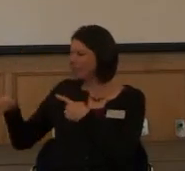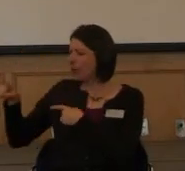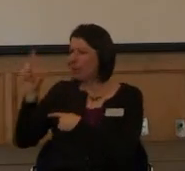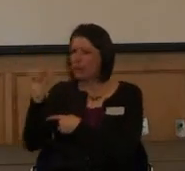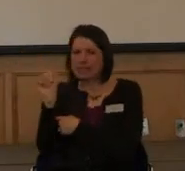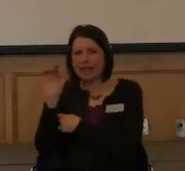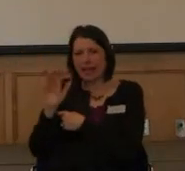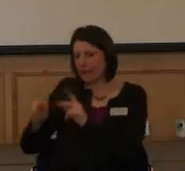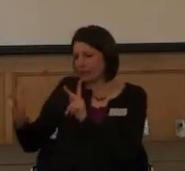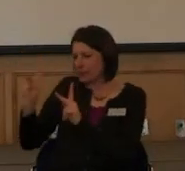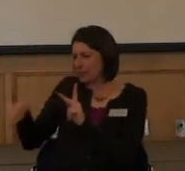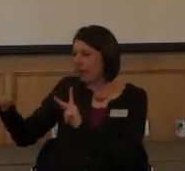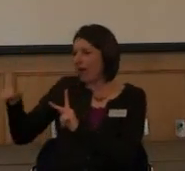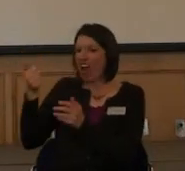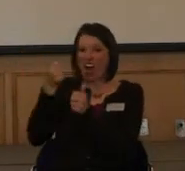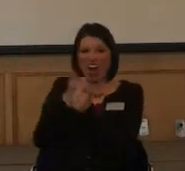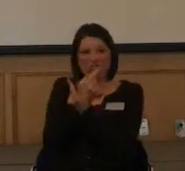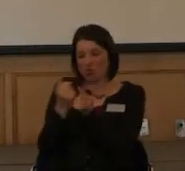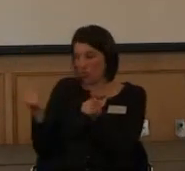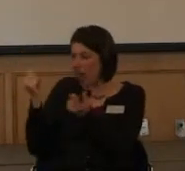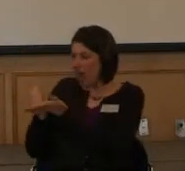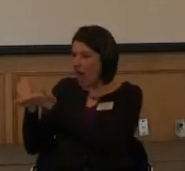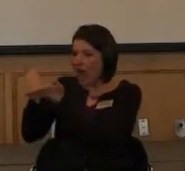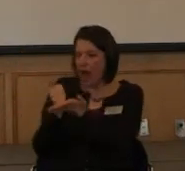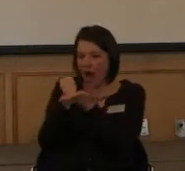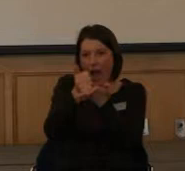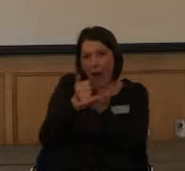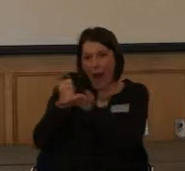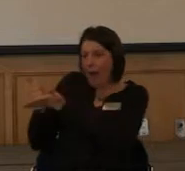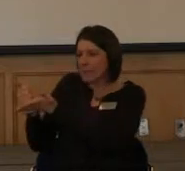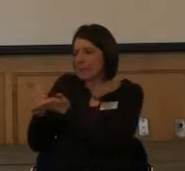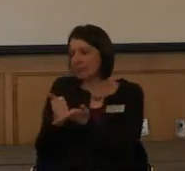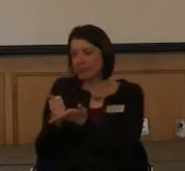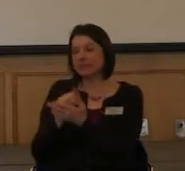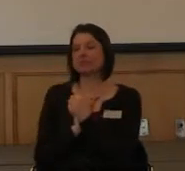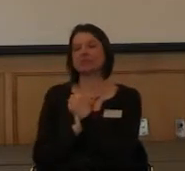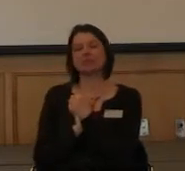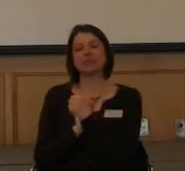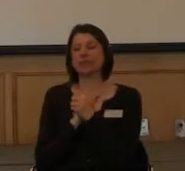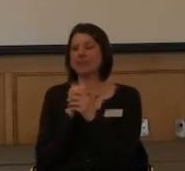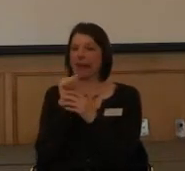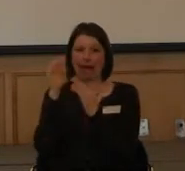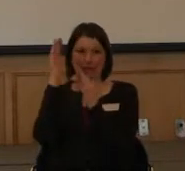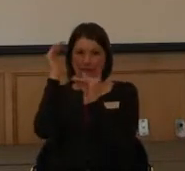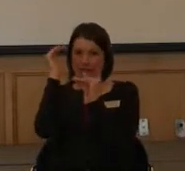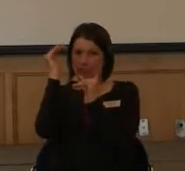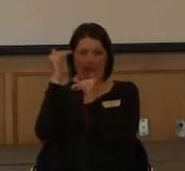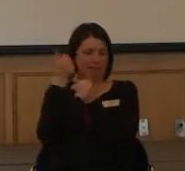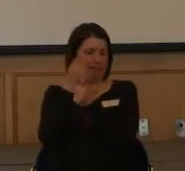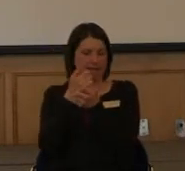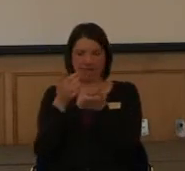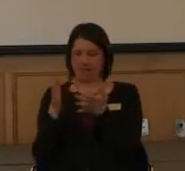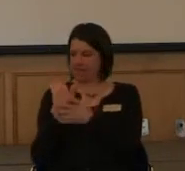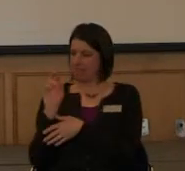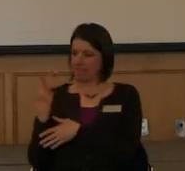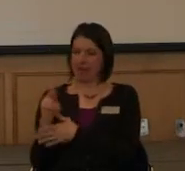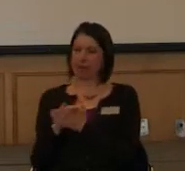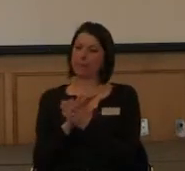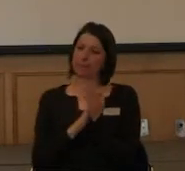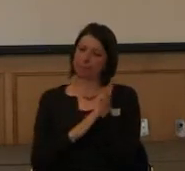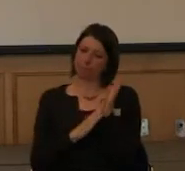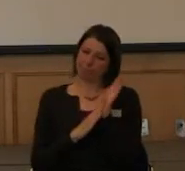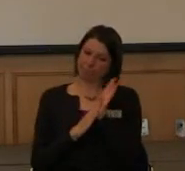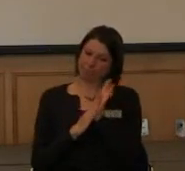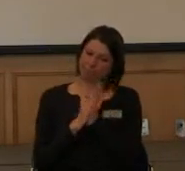helps everybody, regardless. And they don't expect anything in return. They, Al and Kay rented